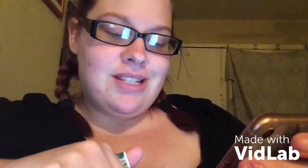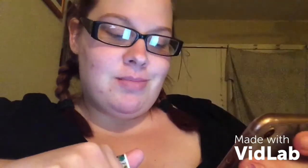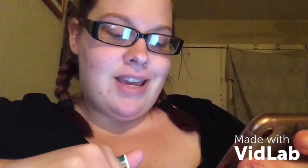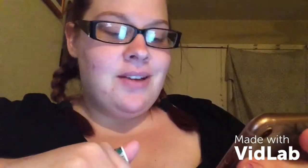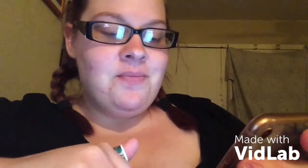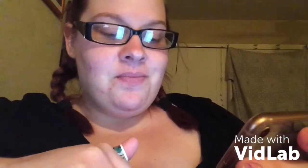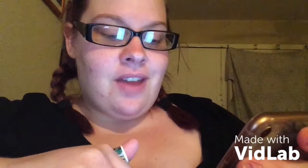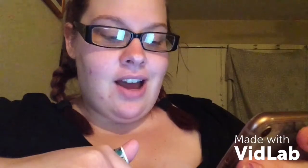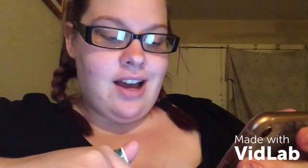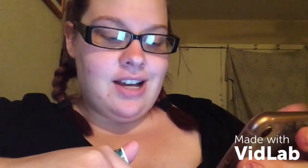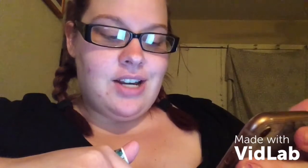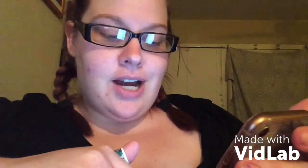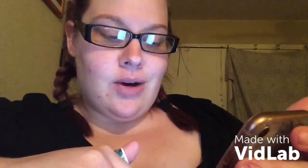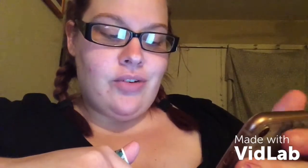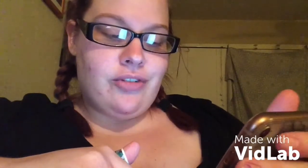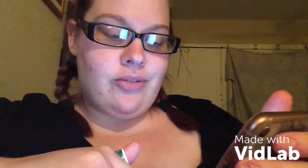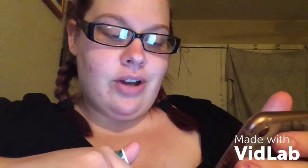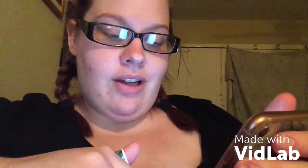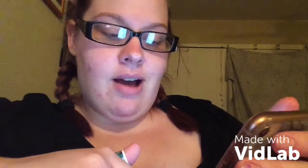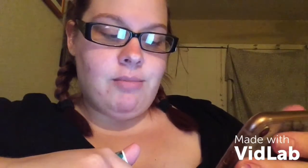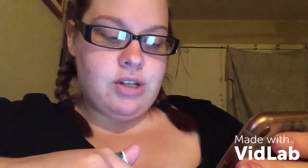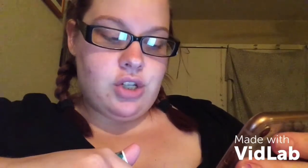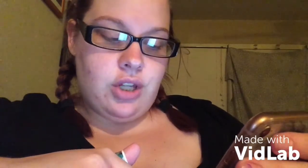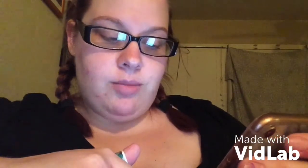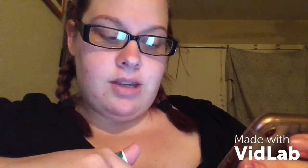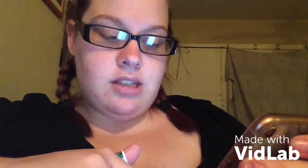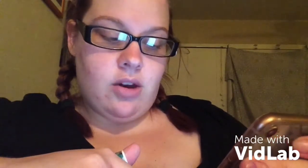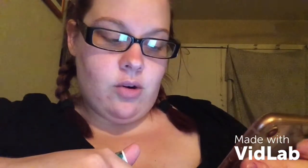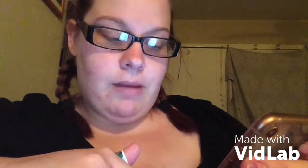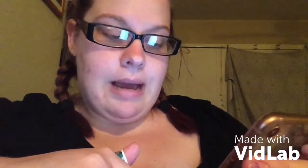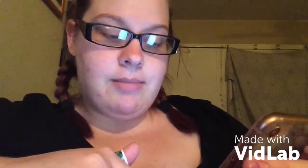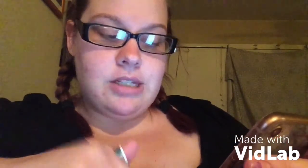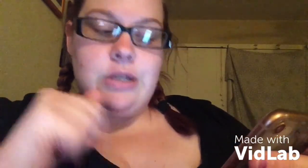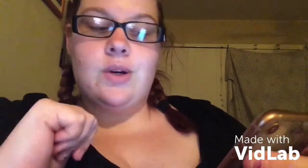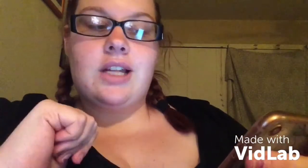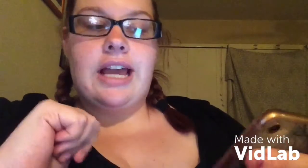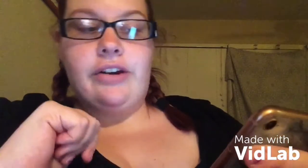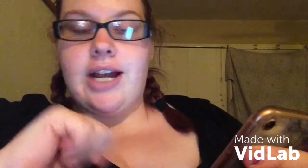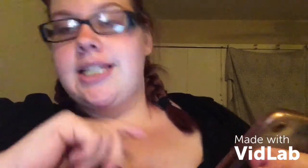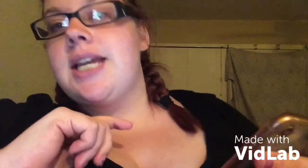miss me? Haha, no, for real, how much do you miss home? I miss New York like crazy.